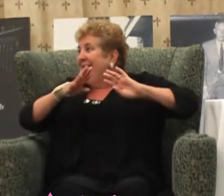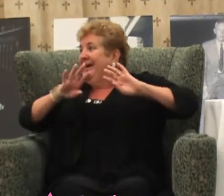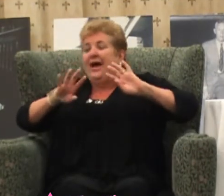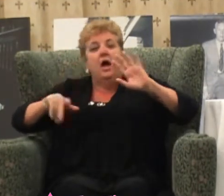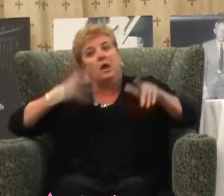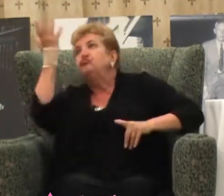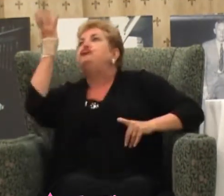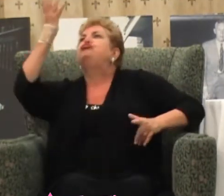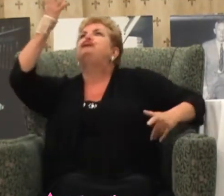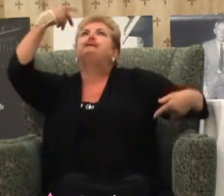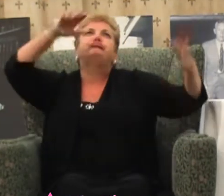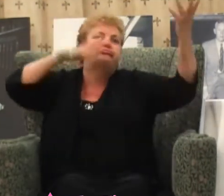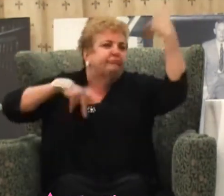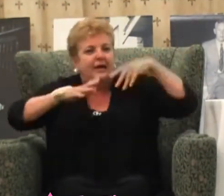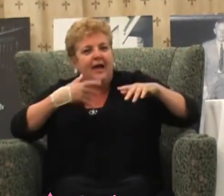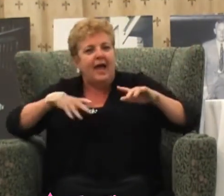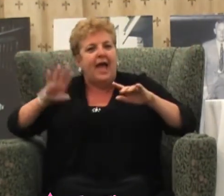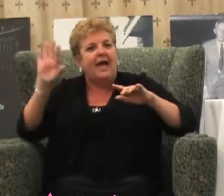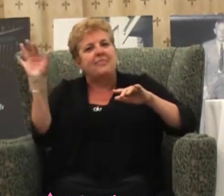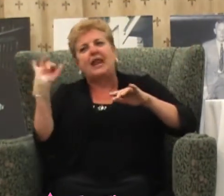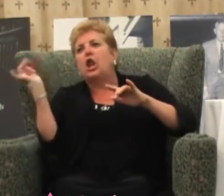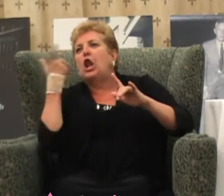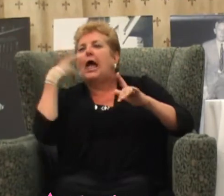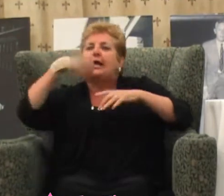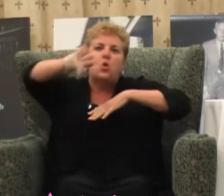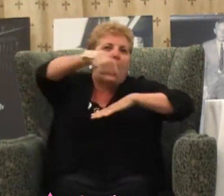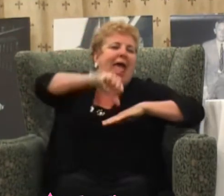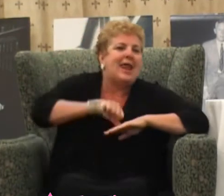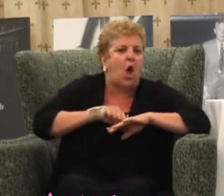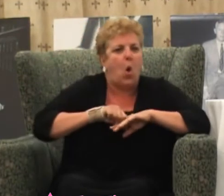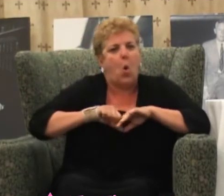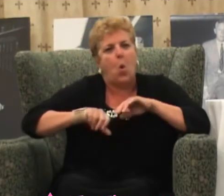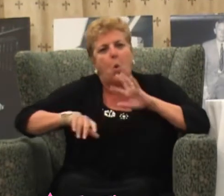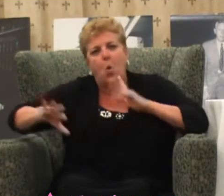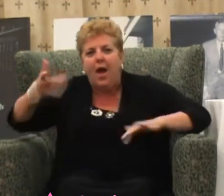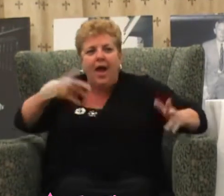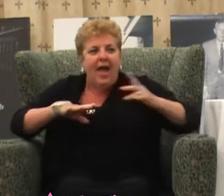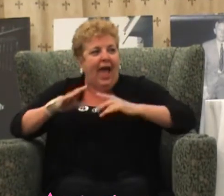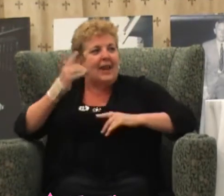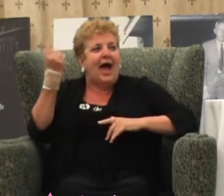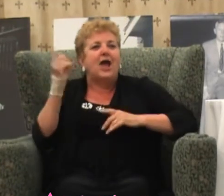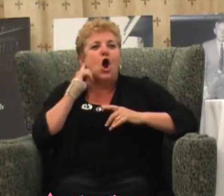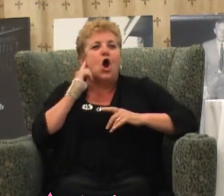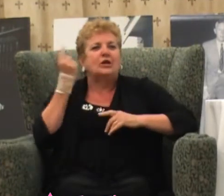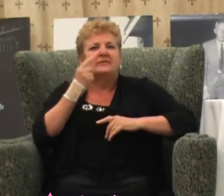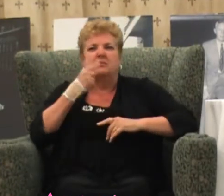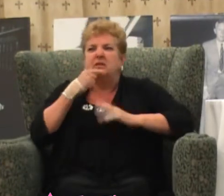I'm in a tornado of trails, and I'm just loving it. And I heard somebody say, Jesus, can he dance?